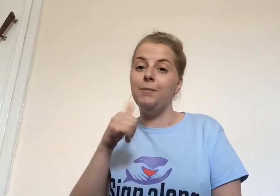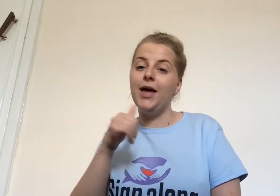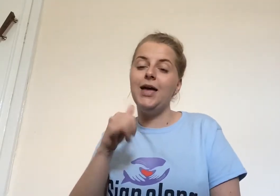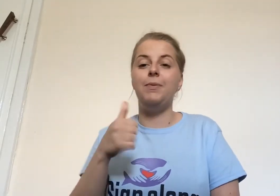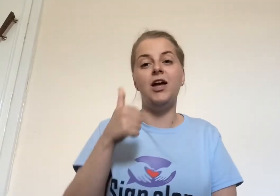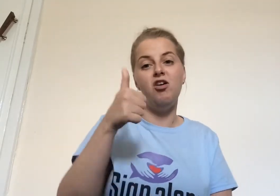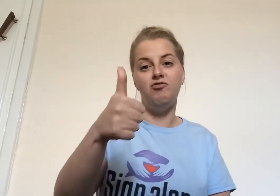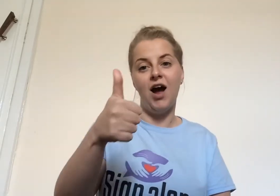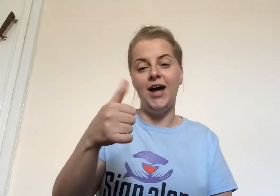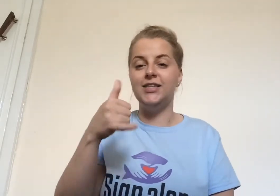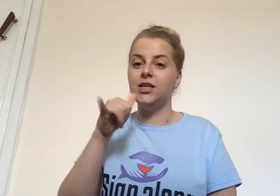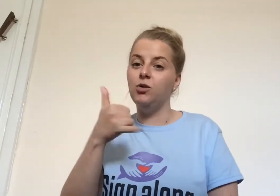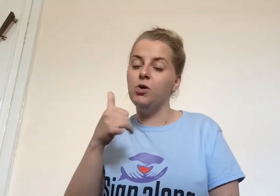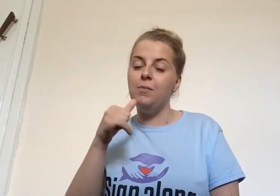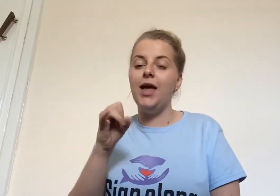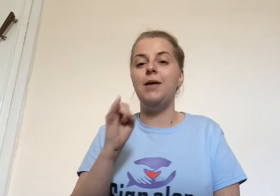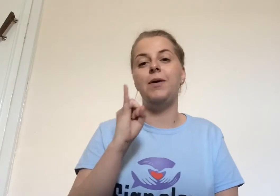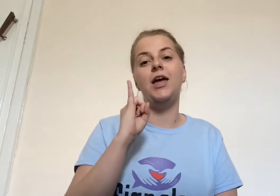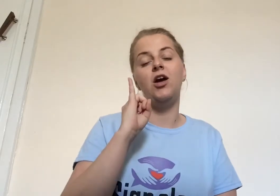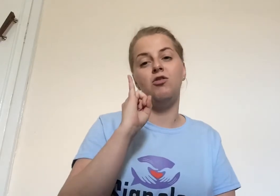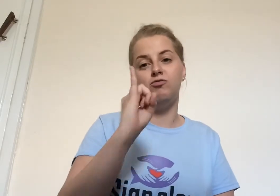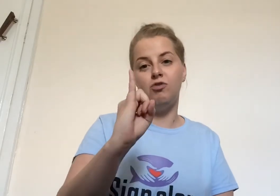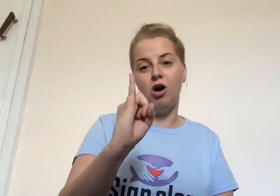may be right, we may be wrong.